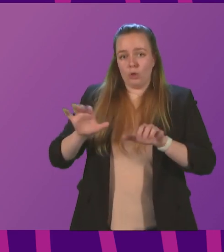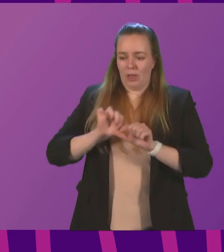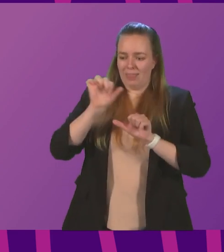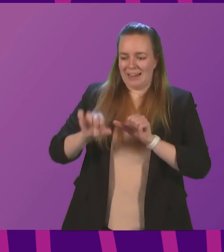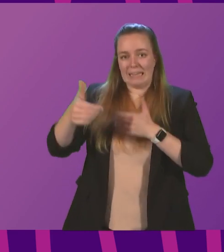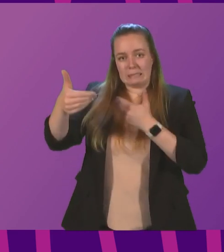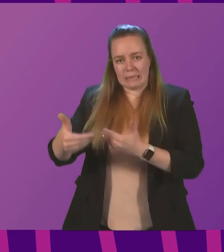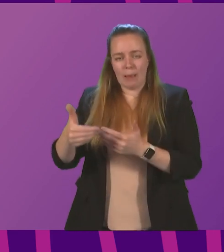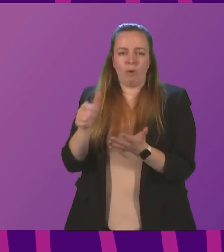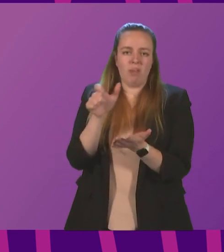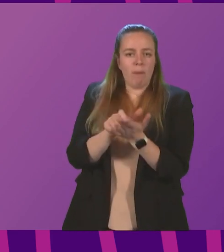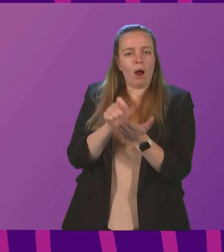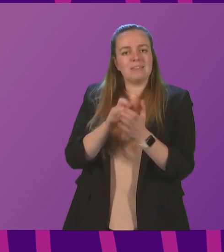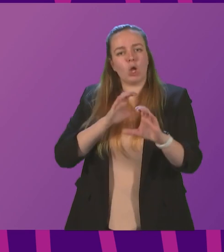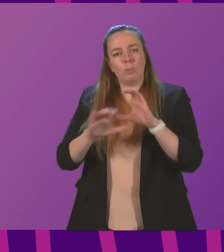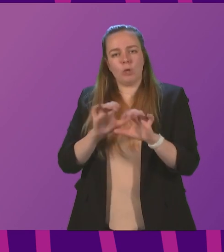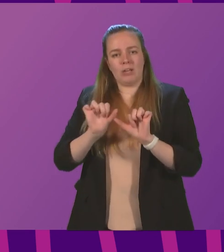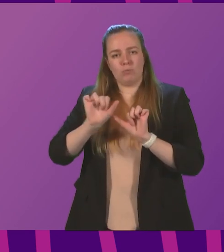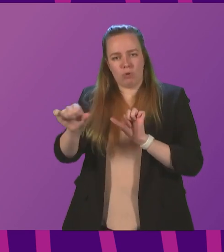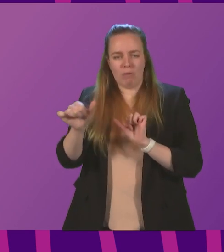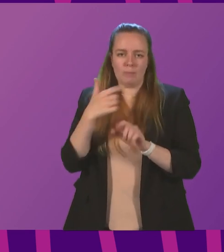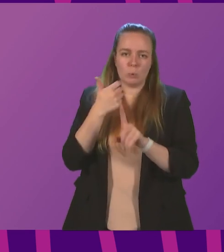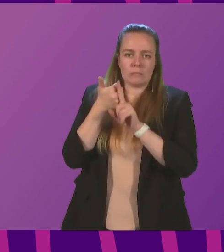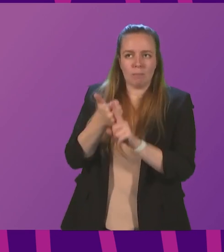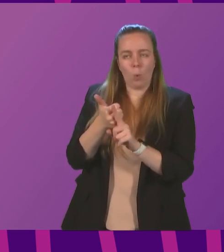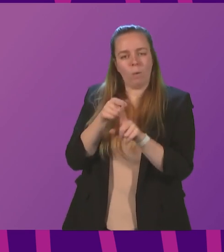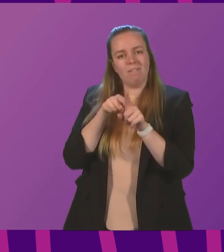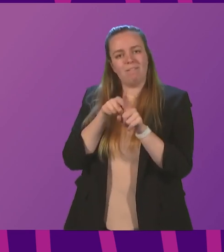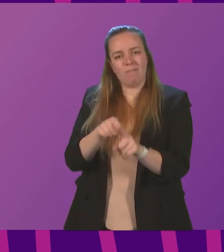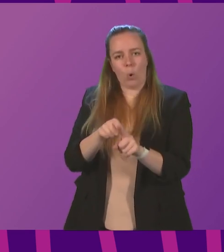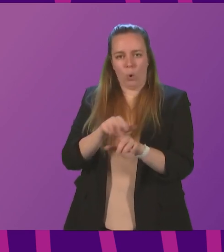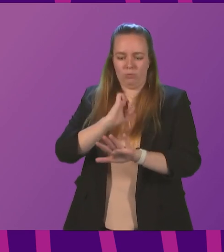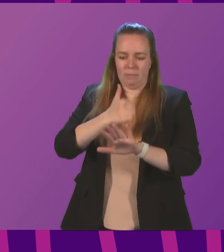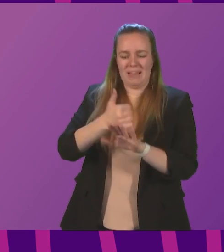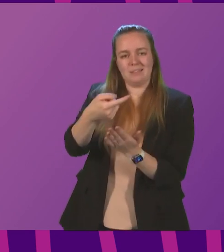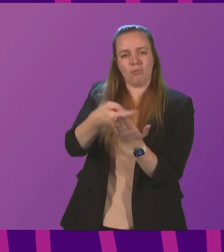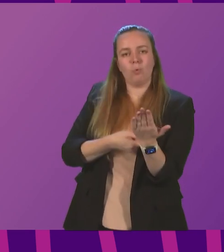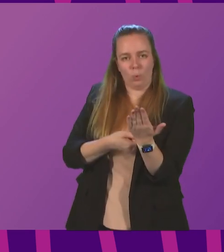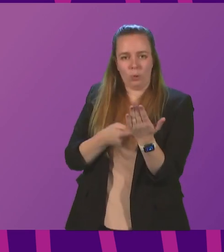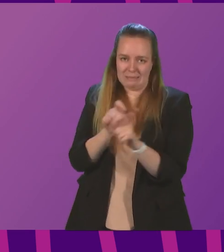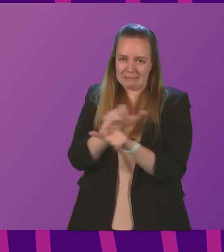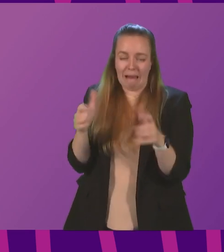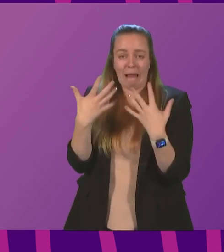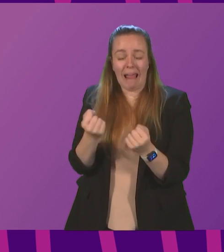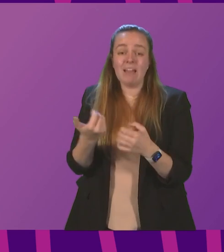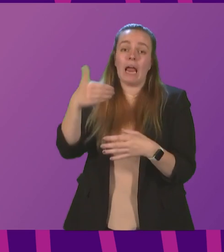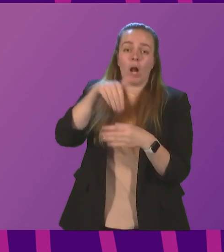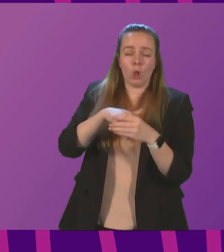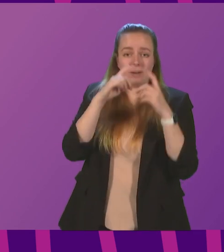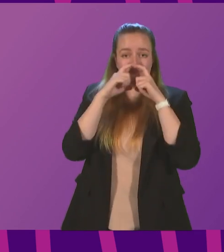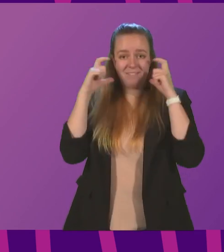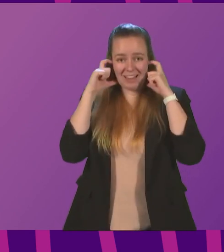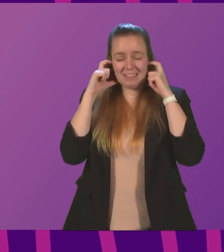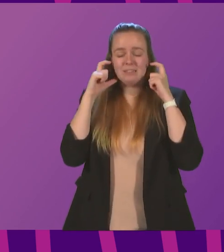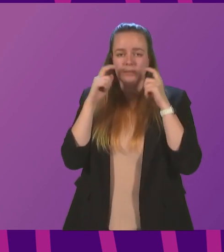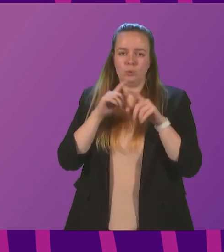our marketing and communication programme to support compliance with the baseline measures that are still in place, including wearing face